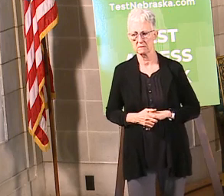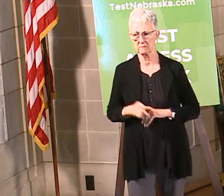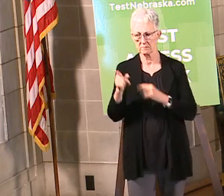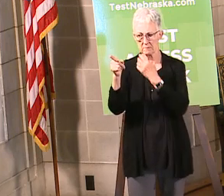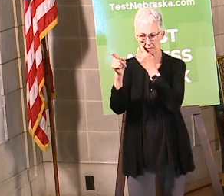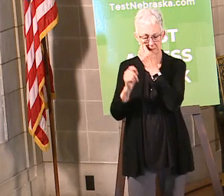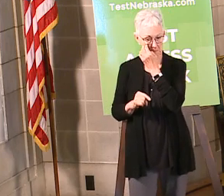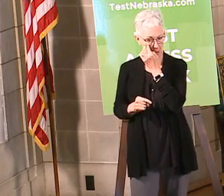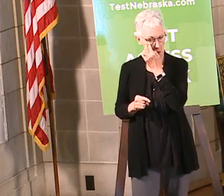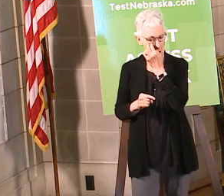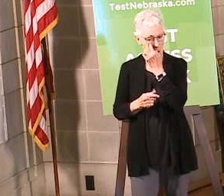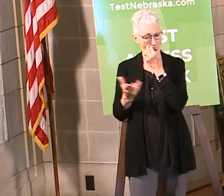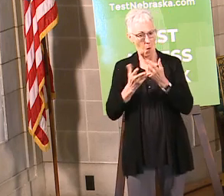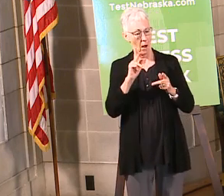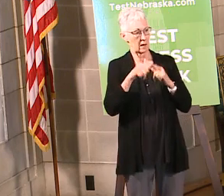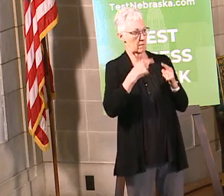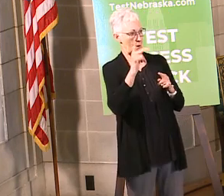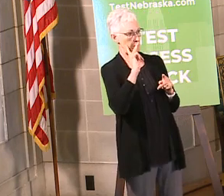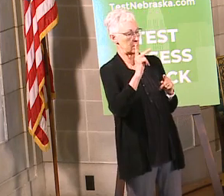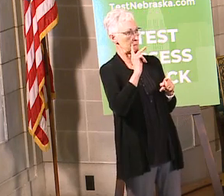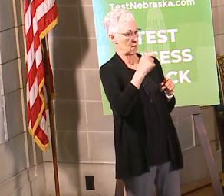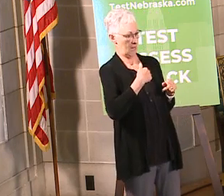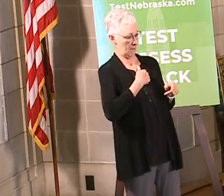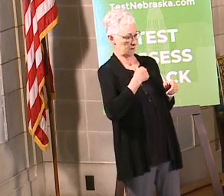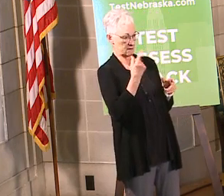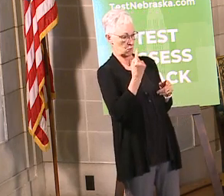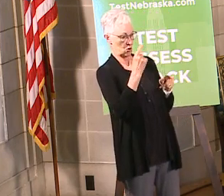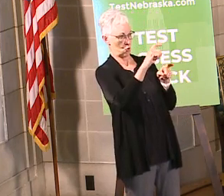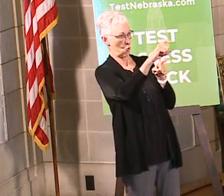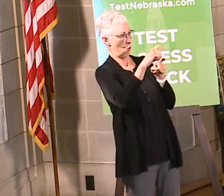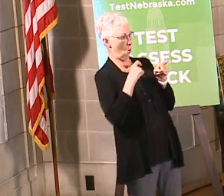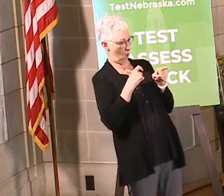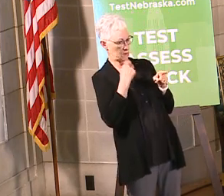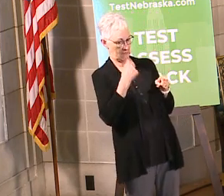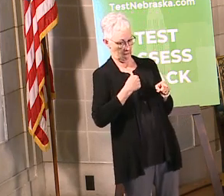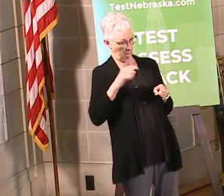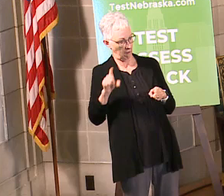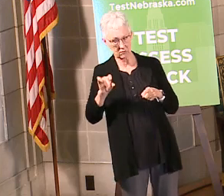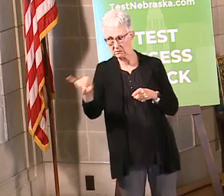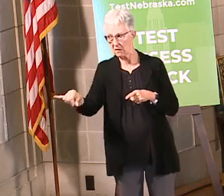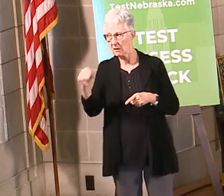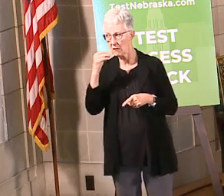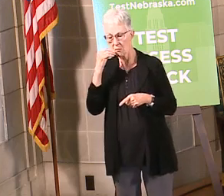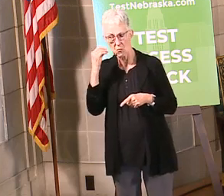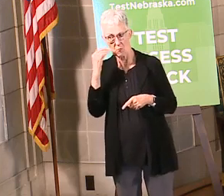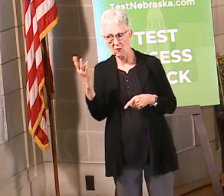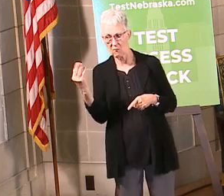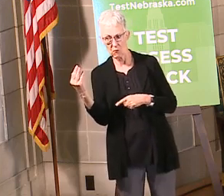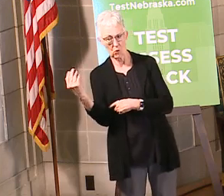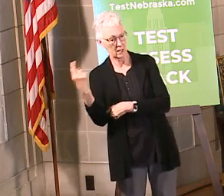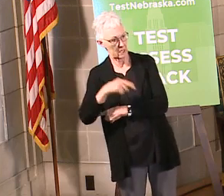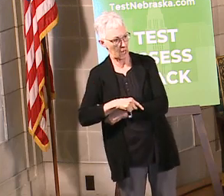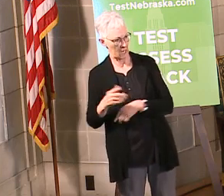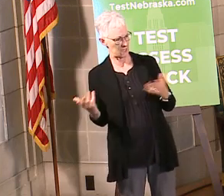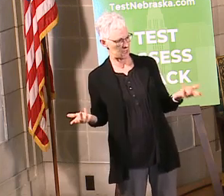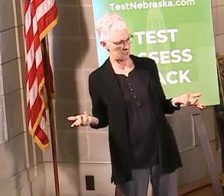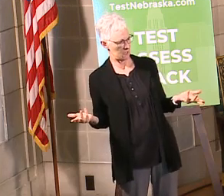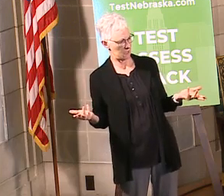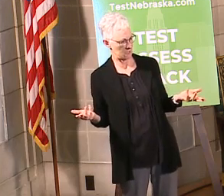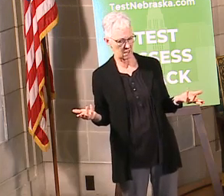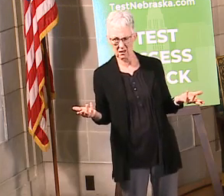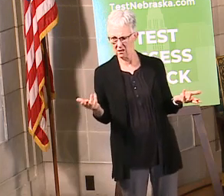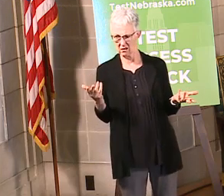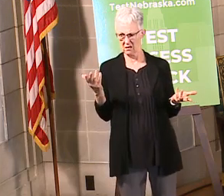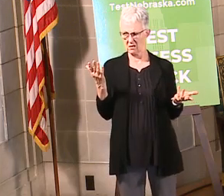these people in theory, you have to stay home for 14 days, and the branch that may reach out to some of those folks that are positive is pretty far.